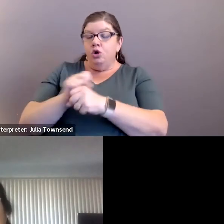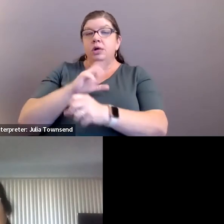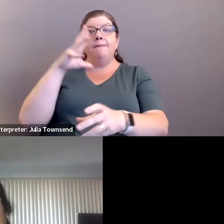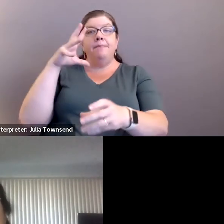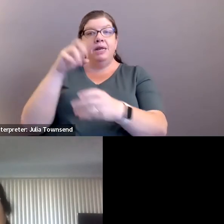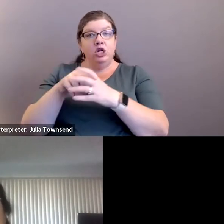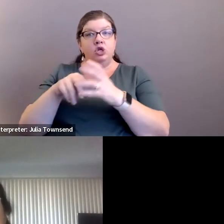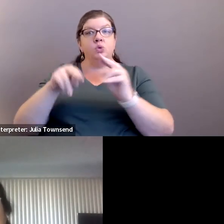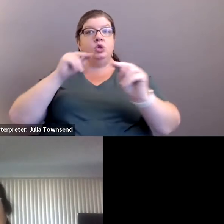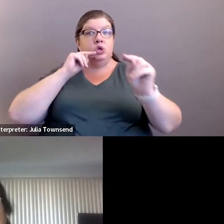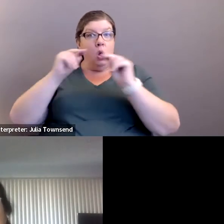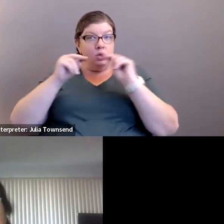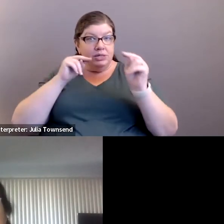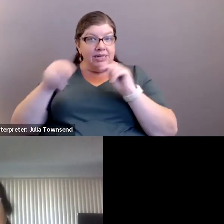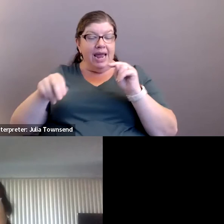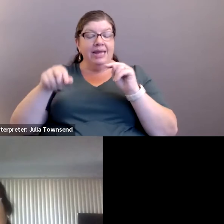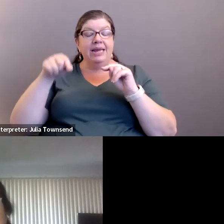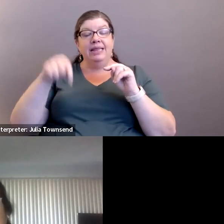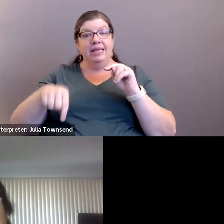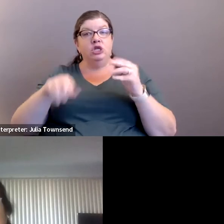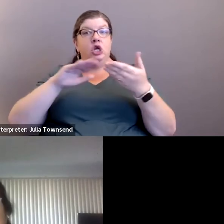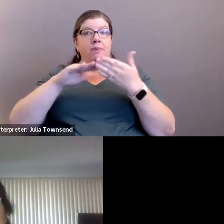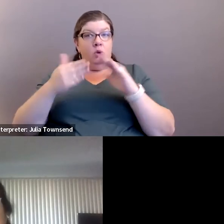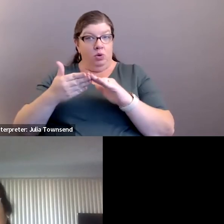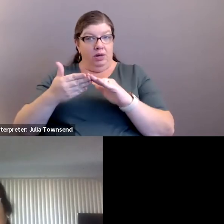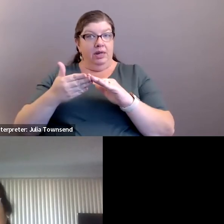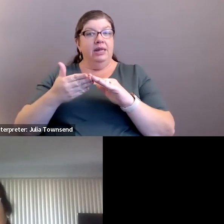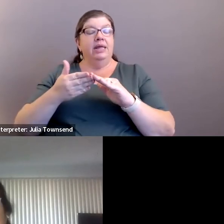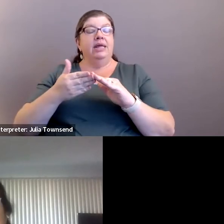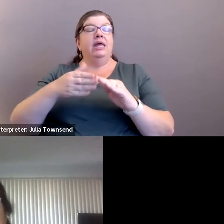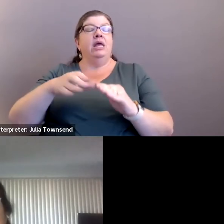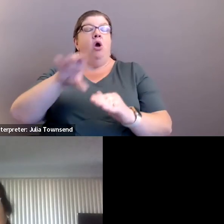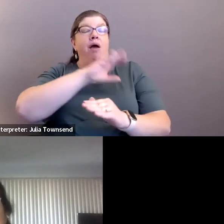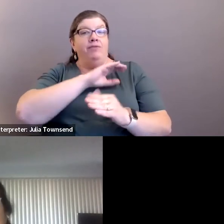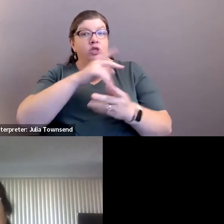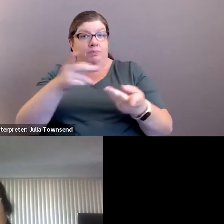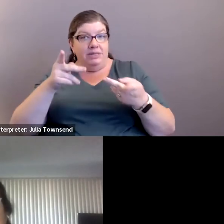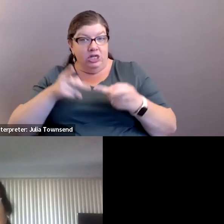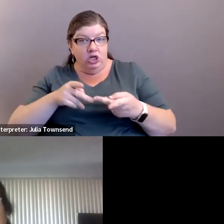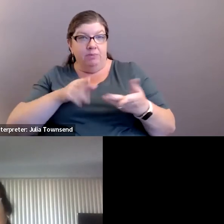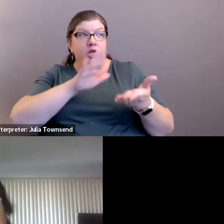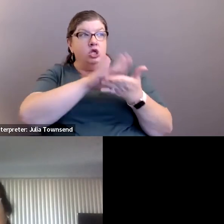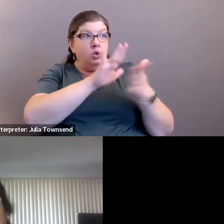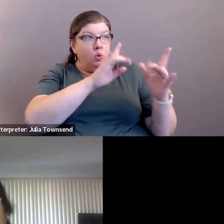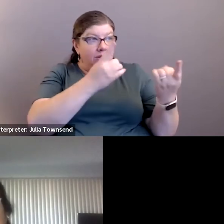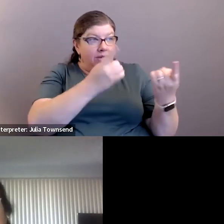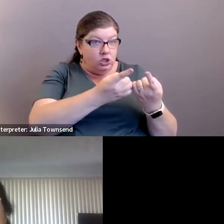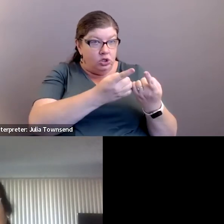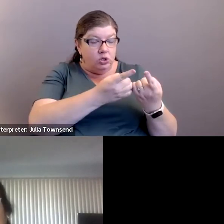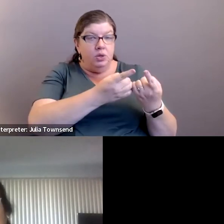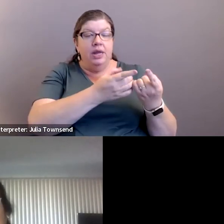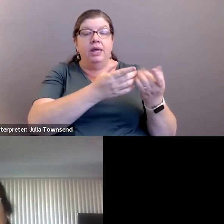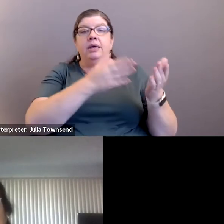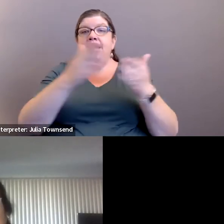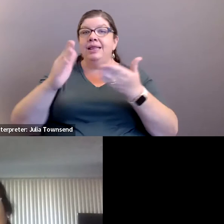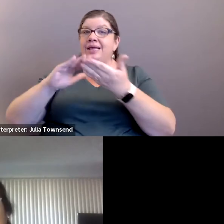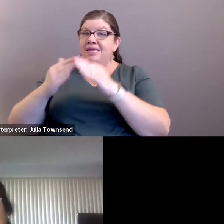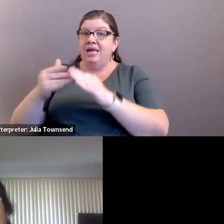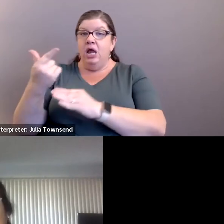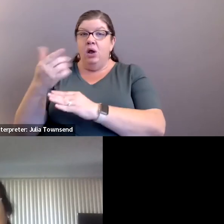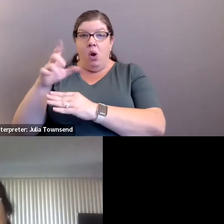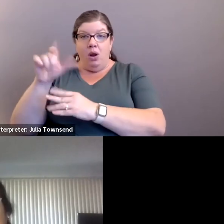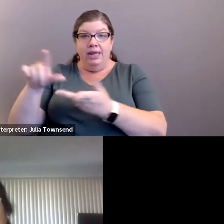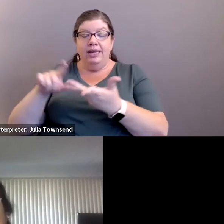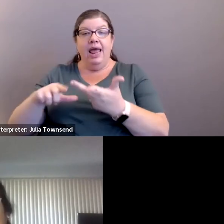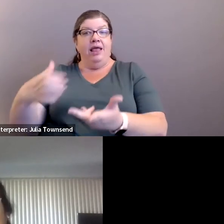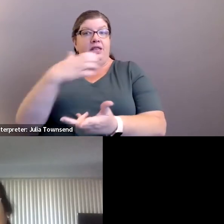negotiating this community officer position between the school district, the city of Goleta,